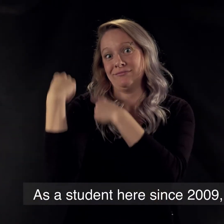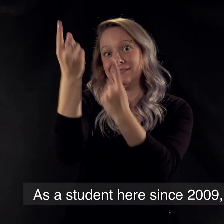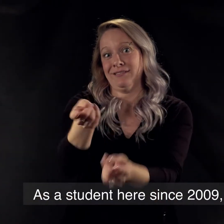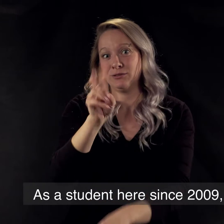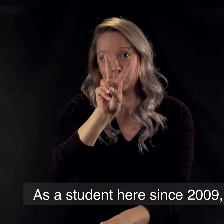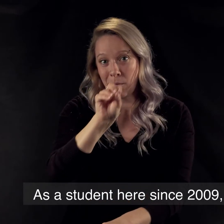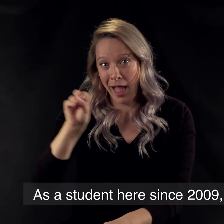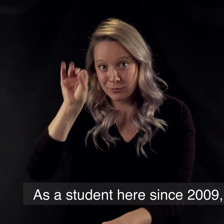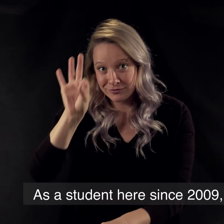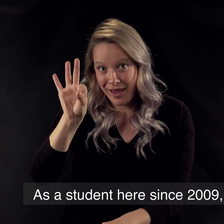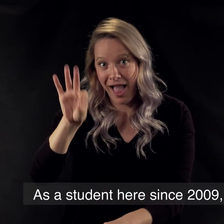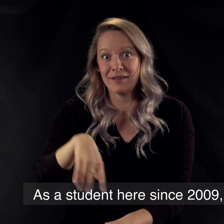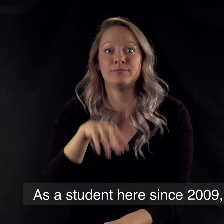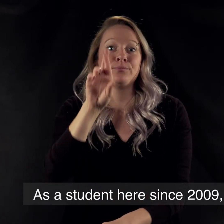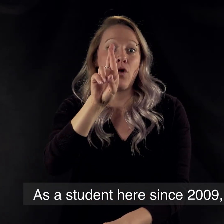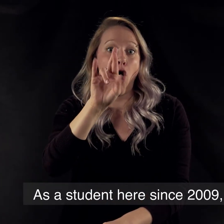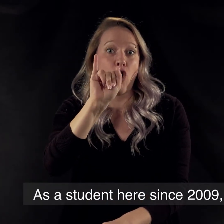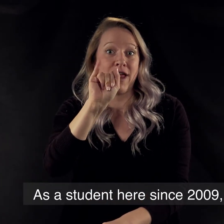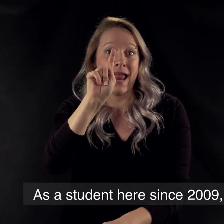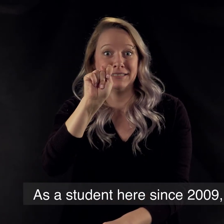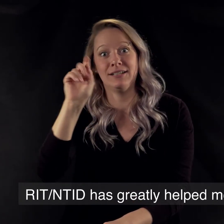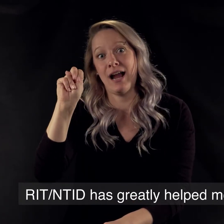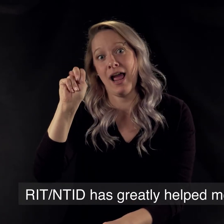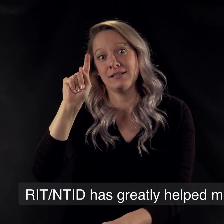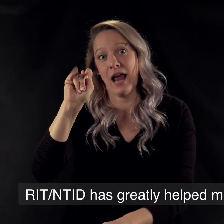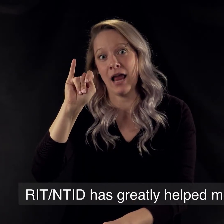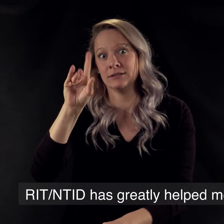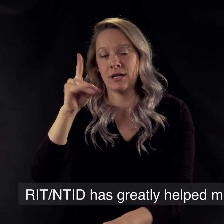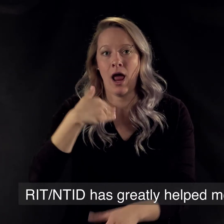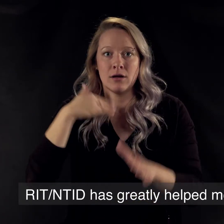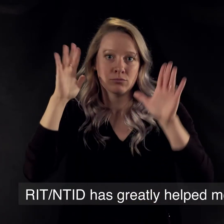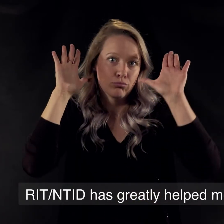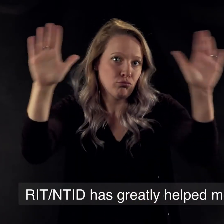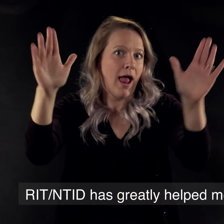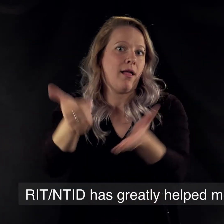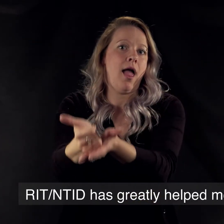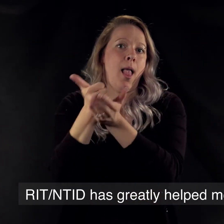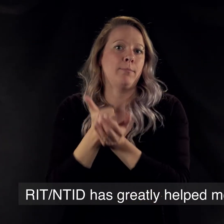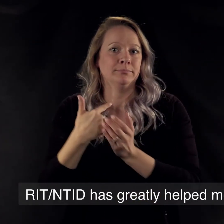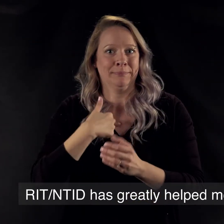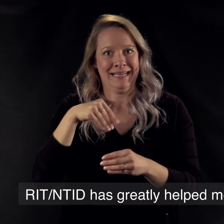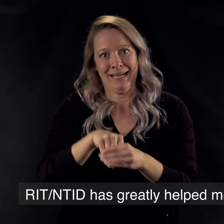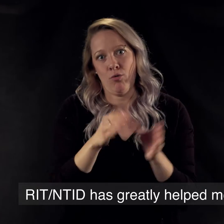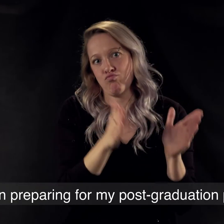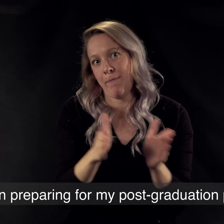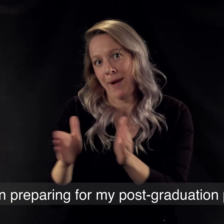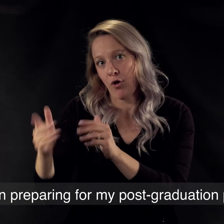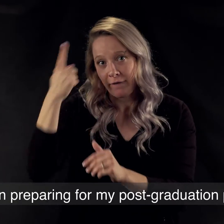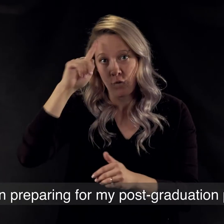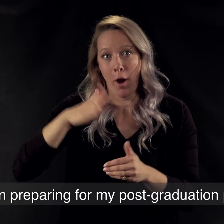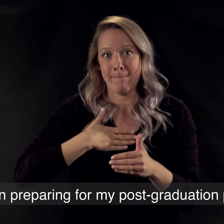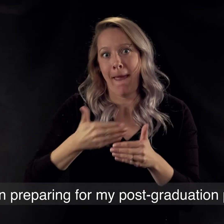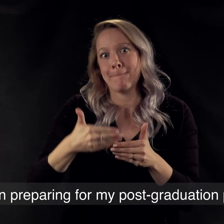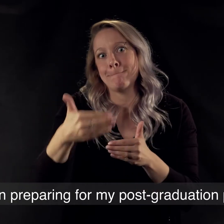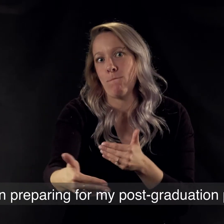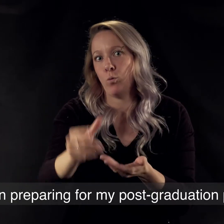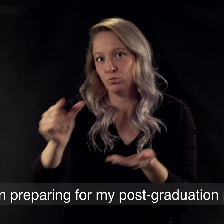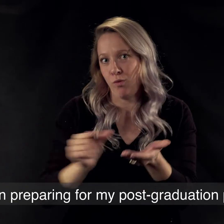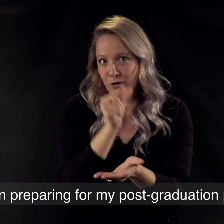a student here since 2009 RIT NTID has greatly helped me in preparing for my post-graduation